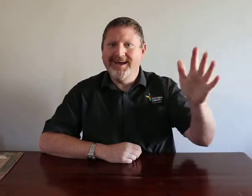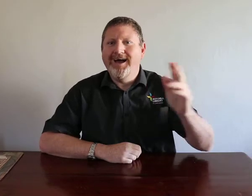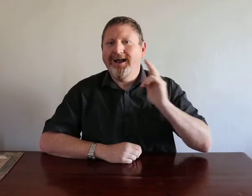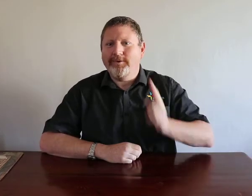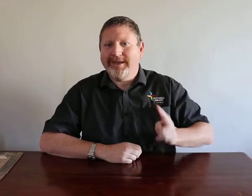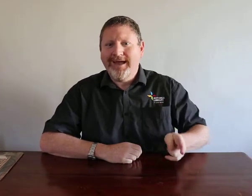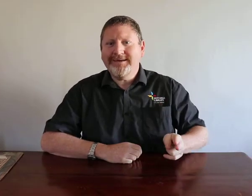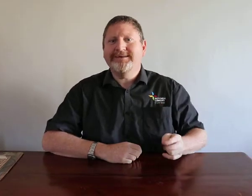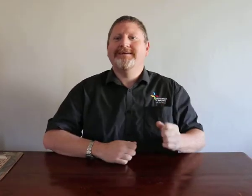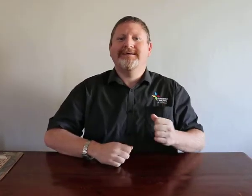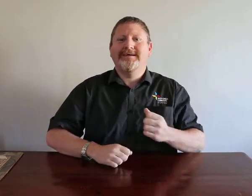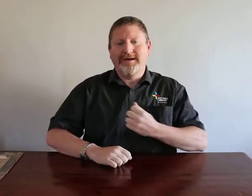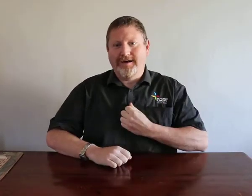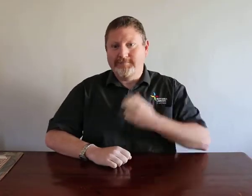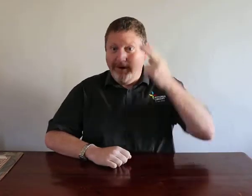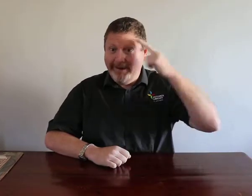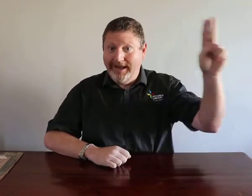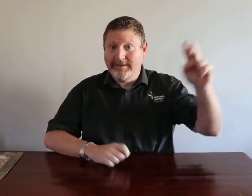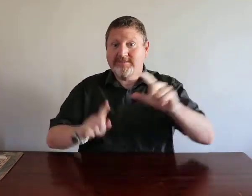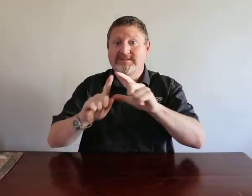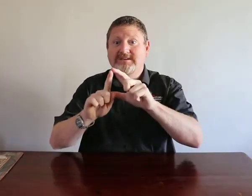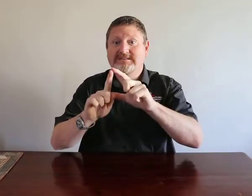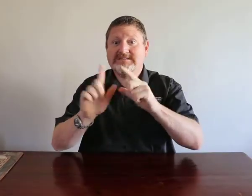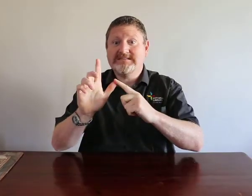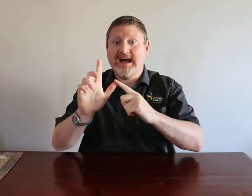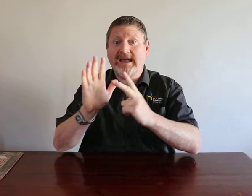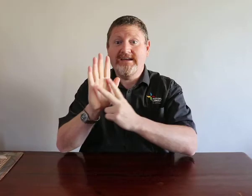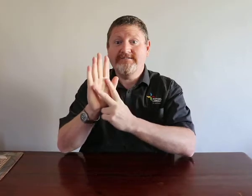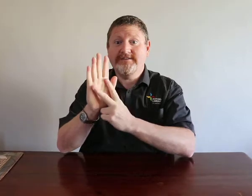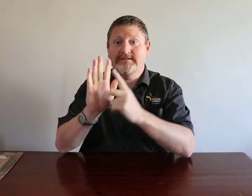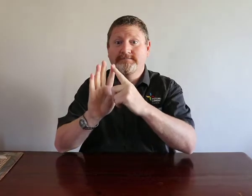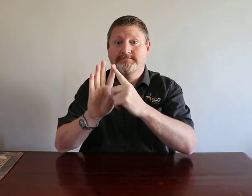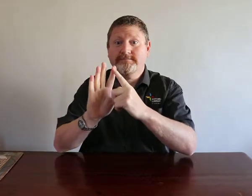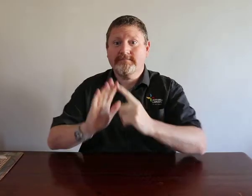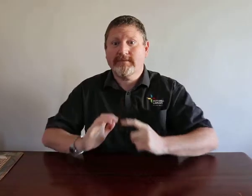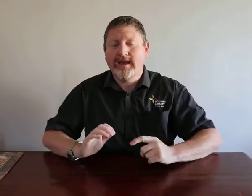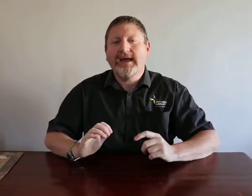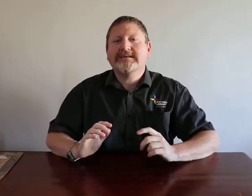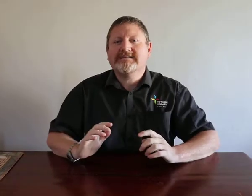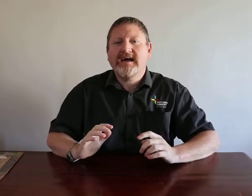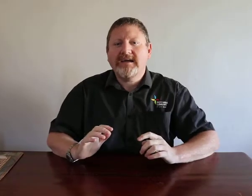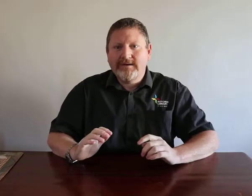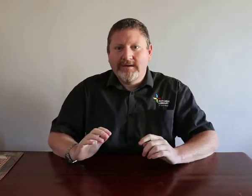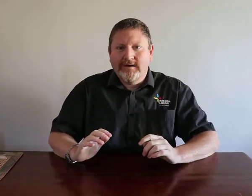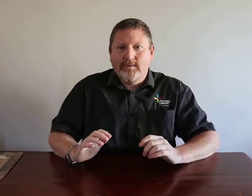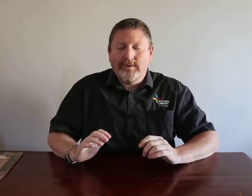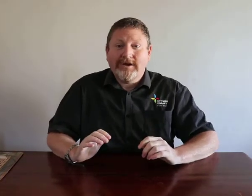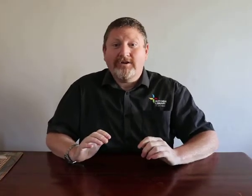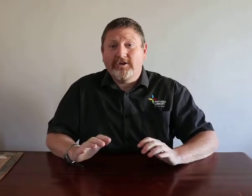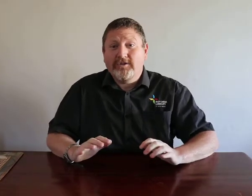Hello again. My name is Dave and today we are going to learn